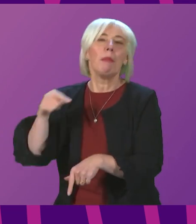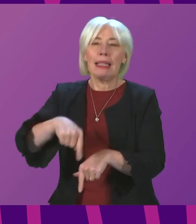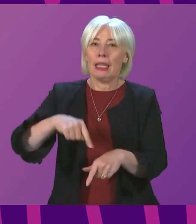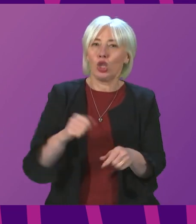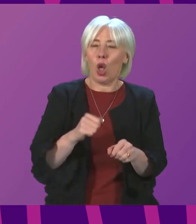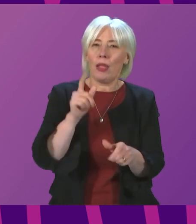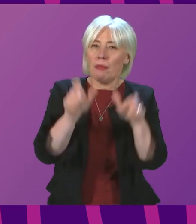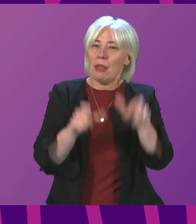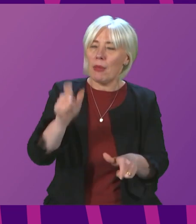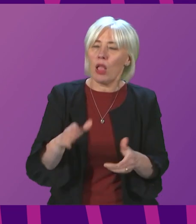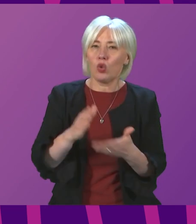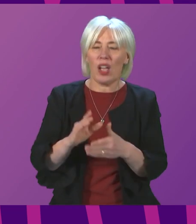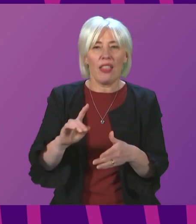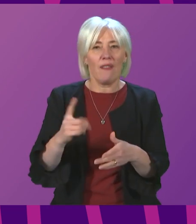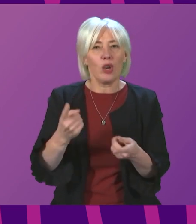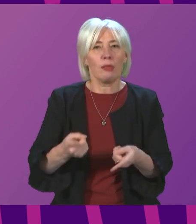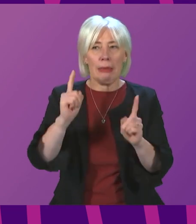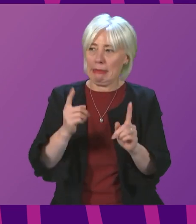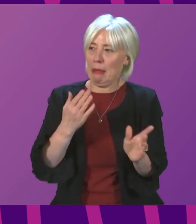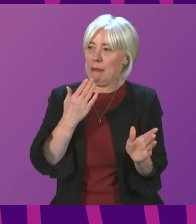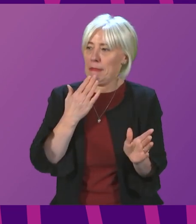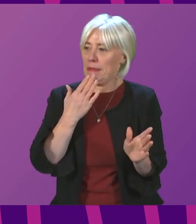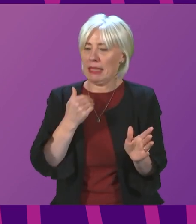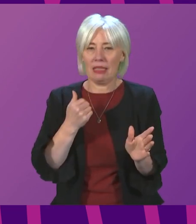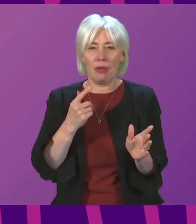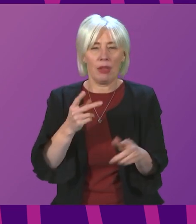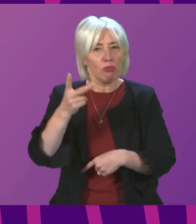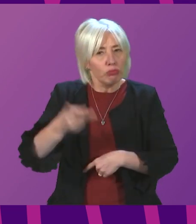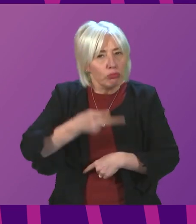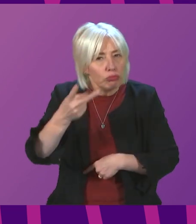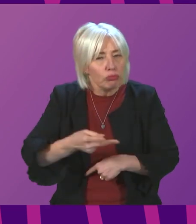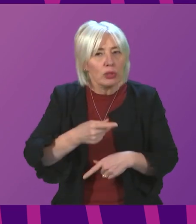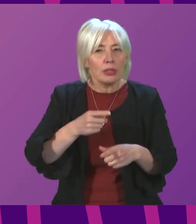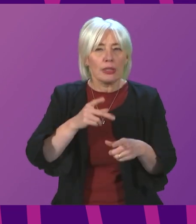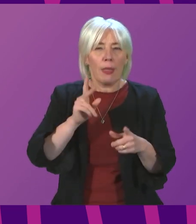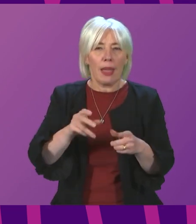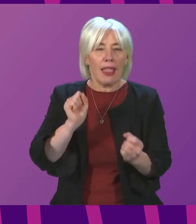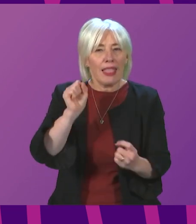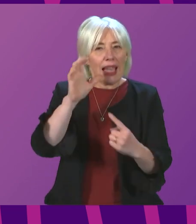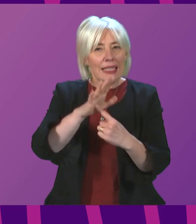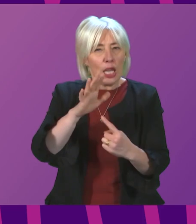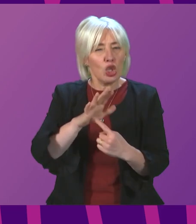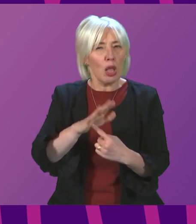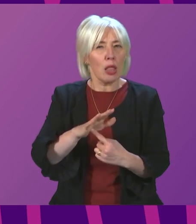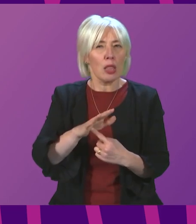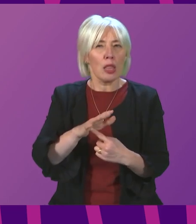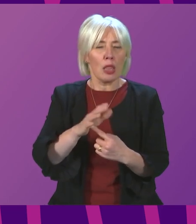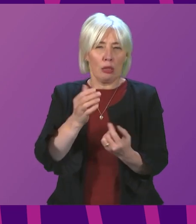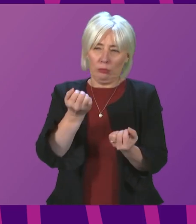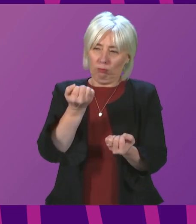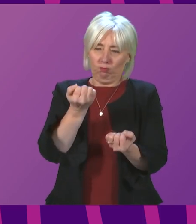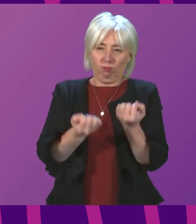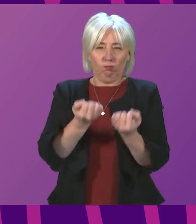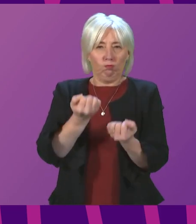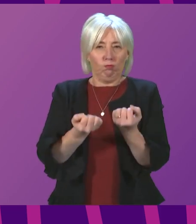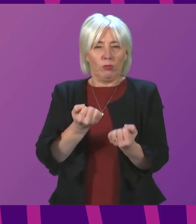therefore take the opportunity today to reiterate that the essential rationale for the remaining